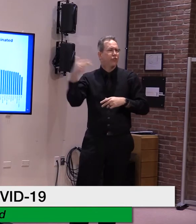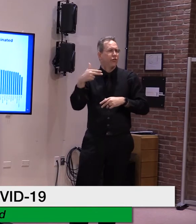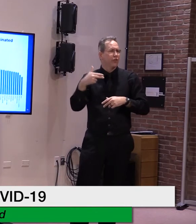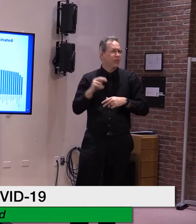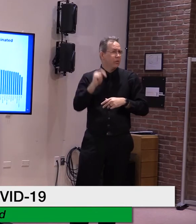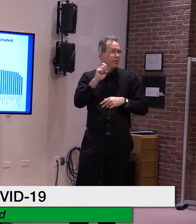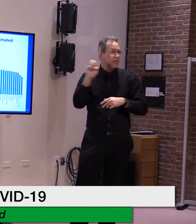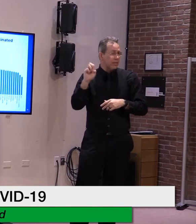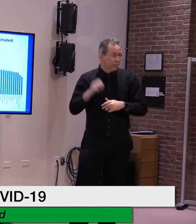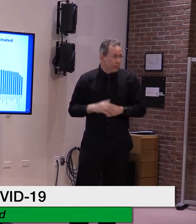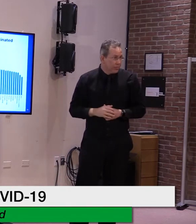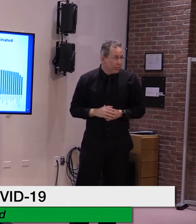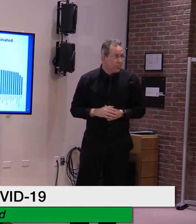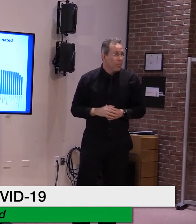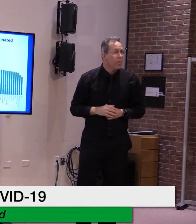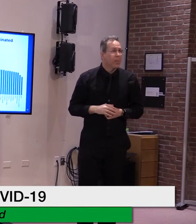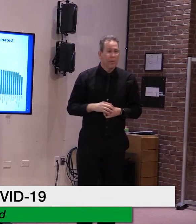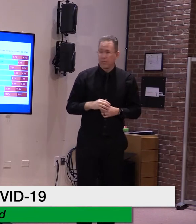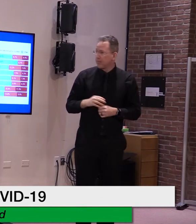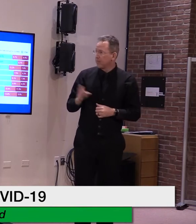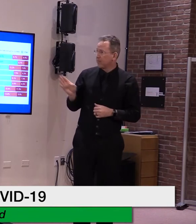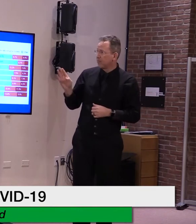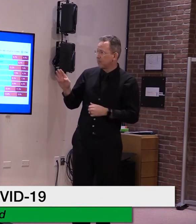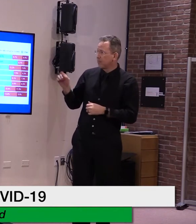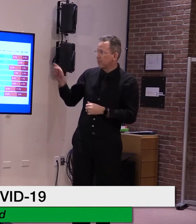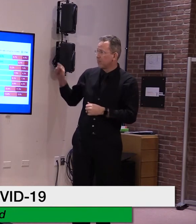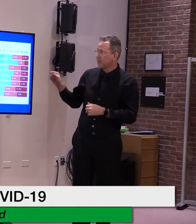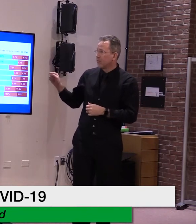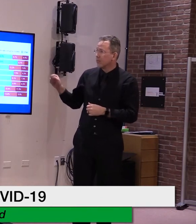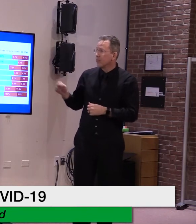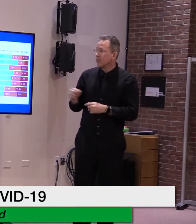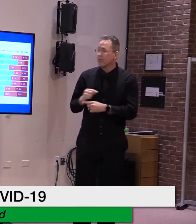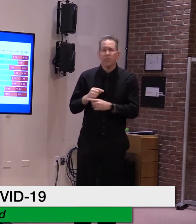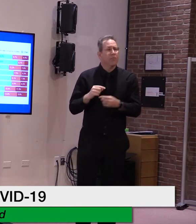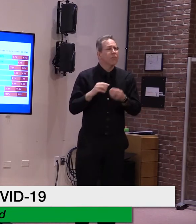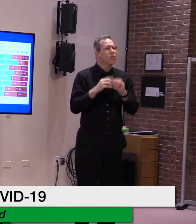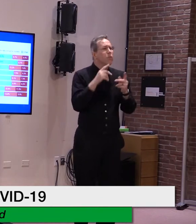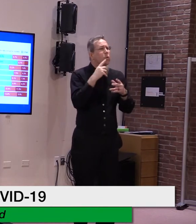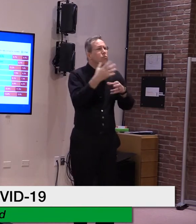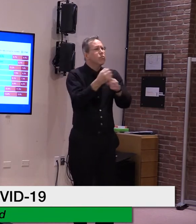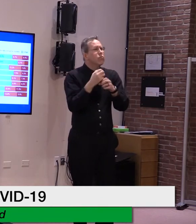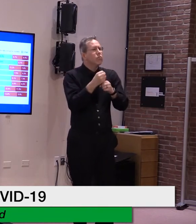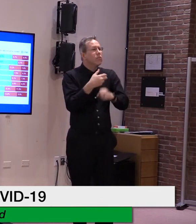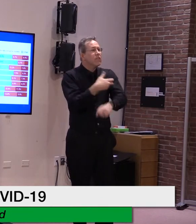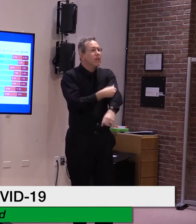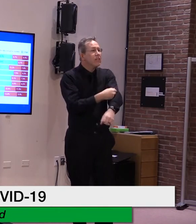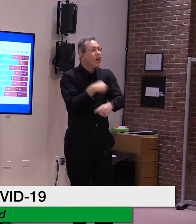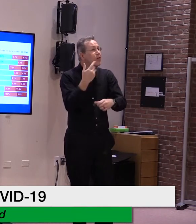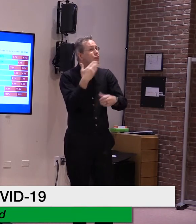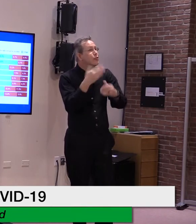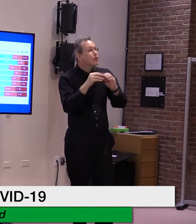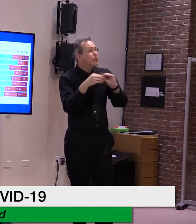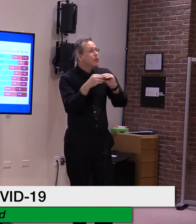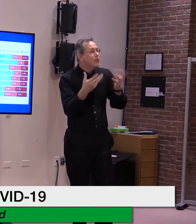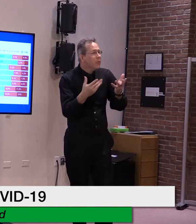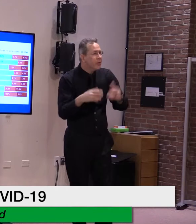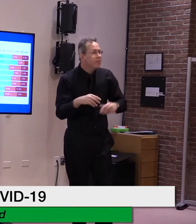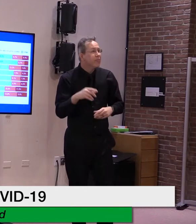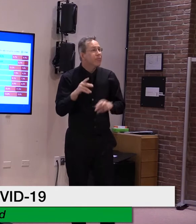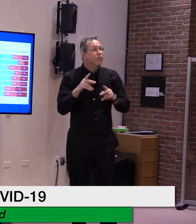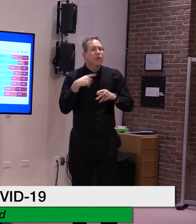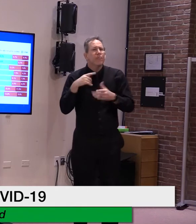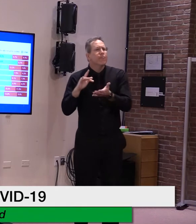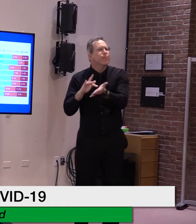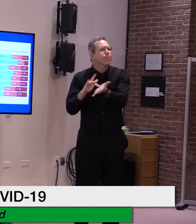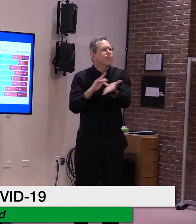11th nationally. But another encouraging sign regarding vaccinations comes from a pulse survey conducted by the US